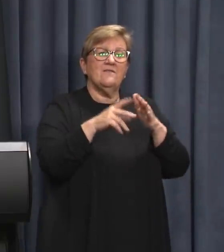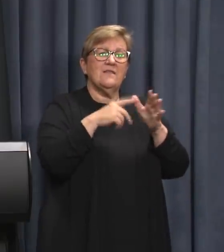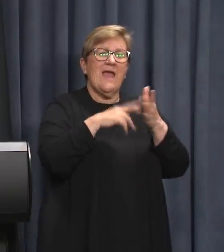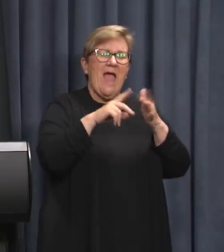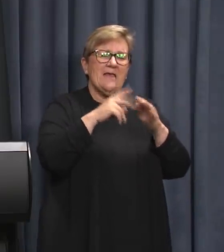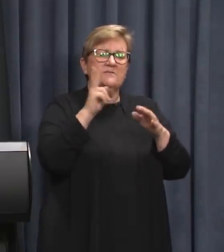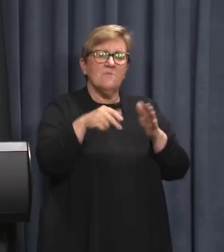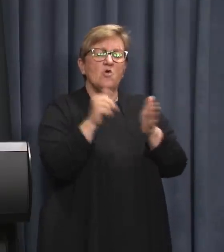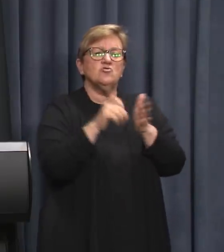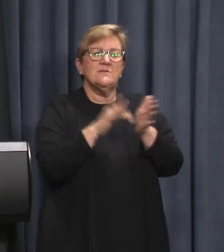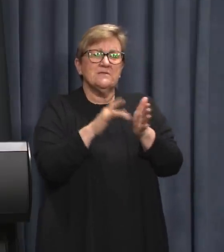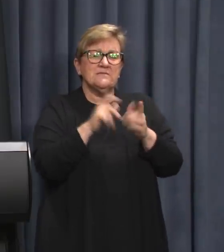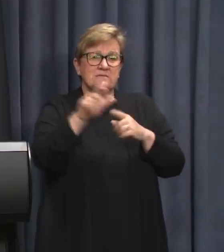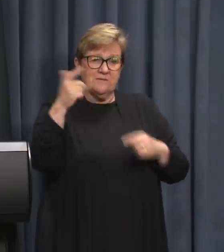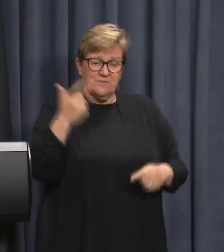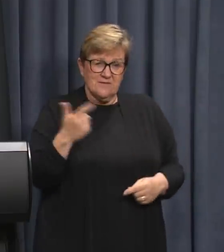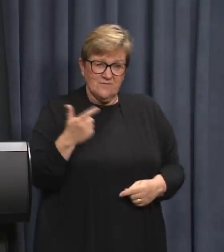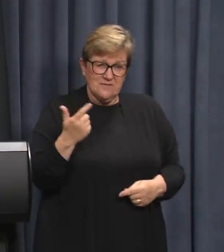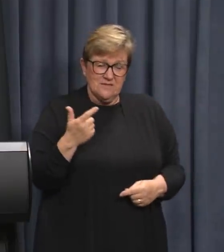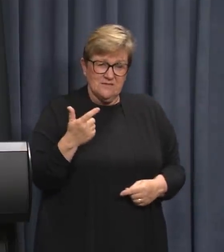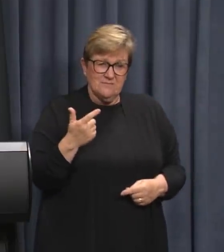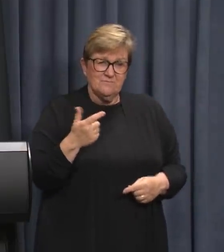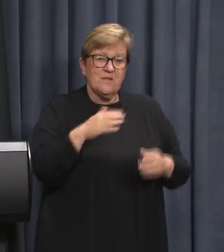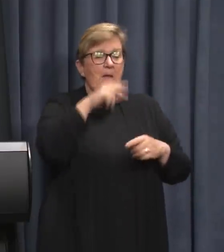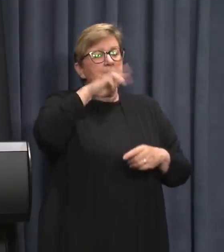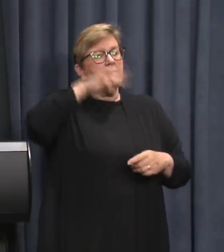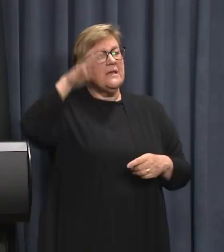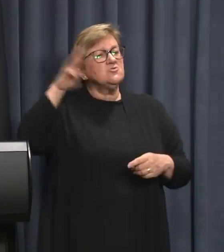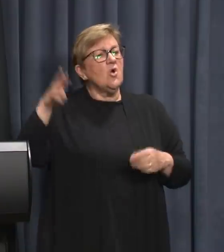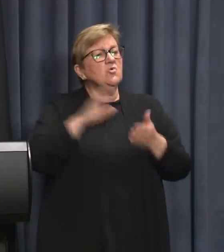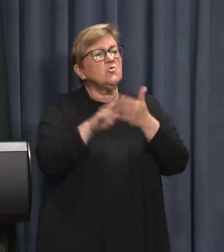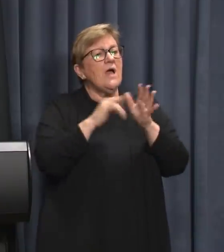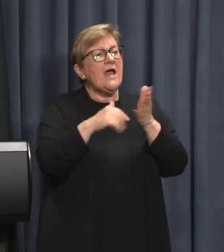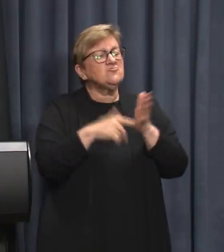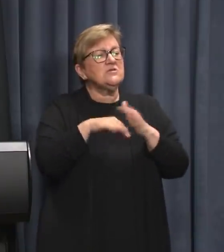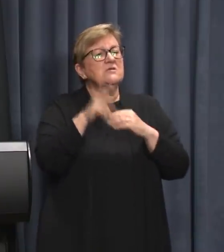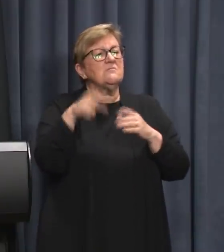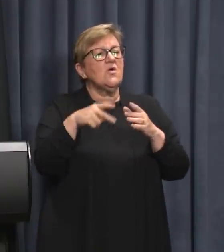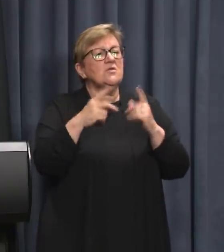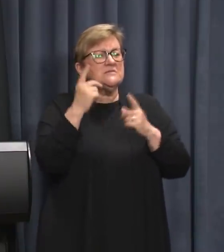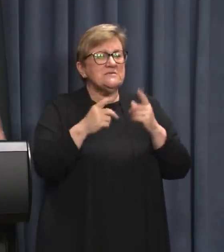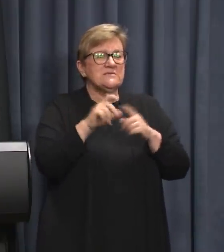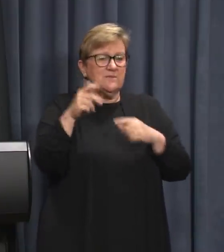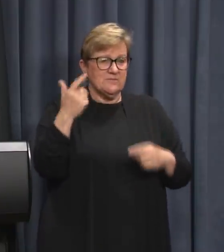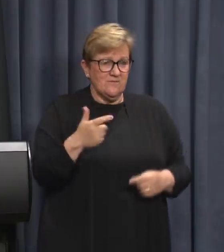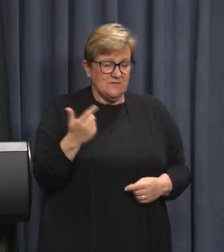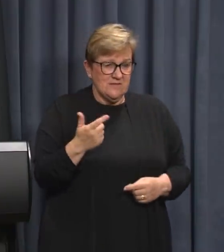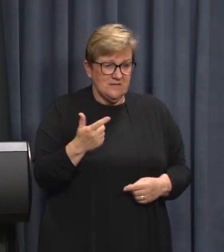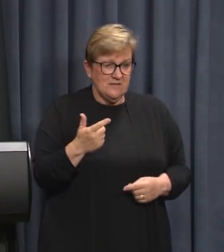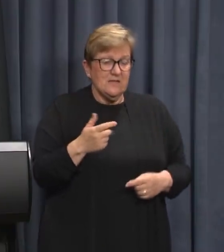Perth shopping centre on December 17, McDonald's on Hay Street in the Perth CBD on December 17,